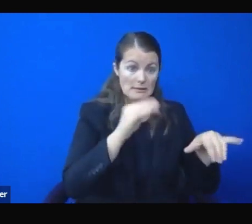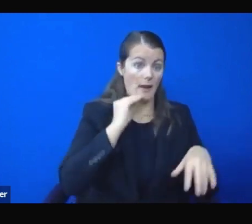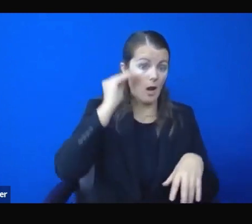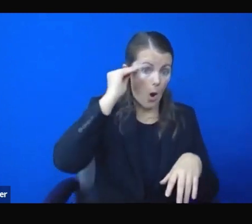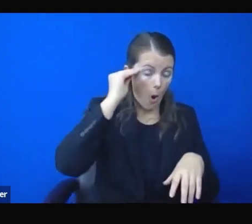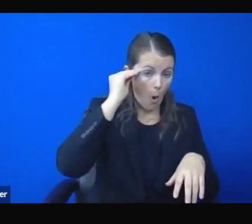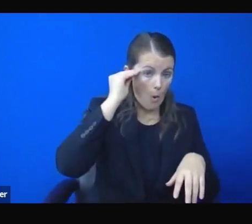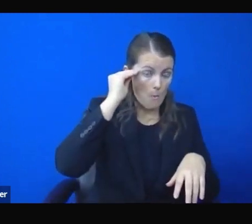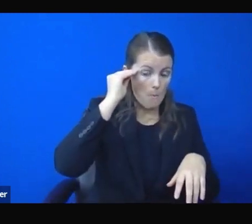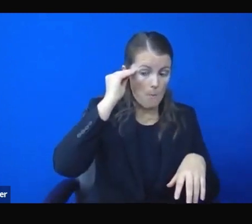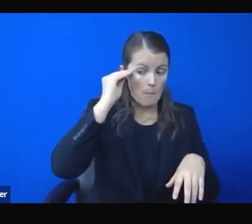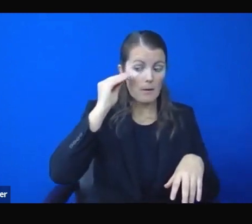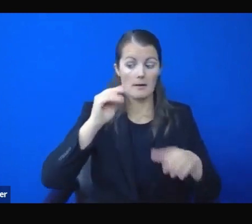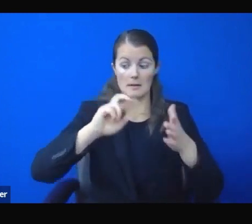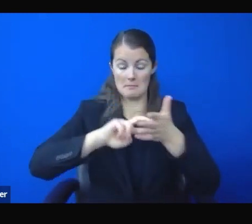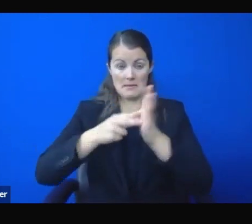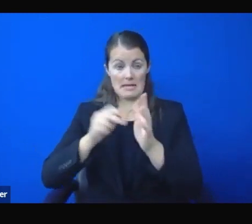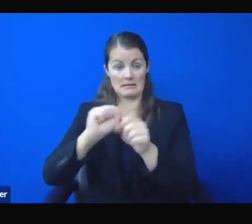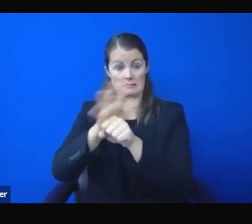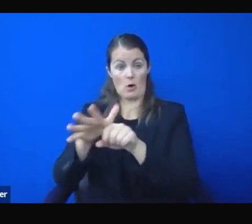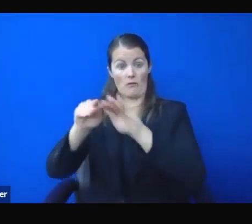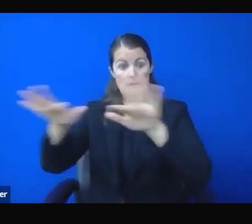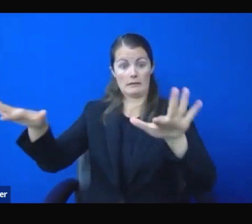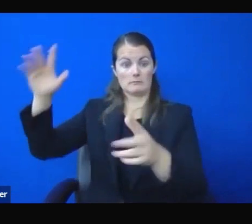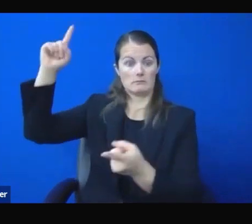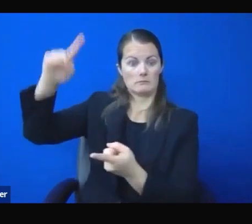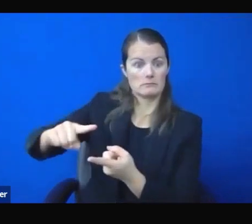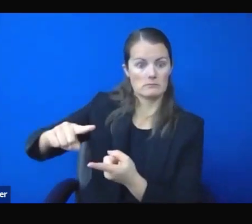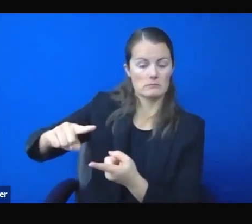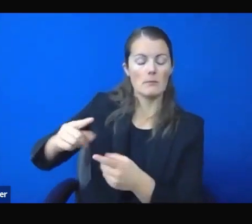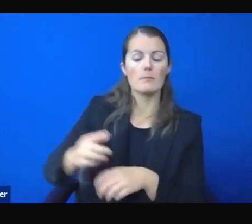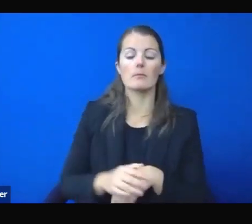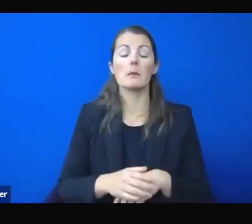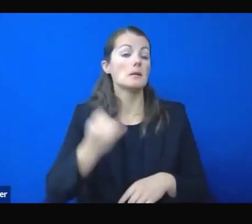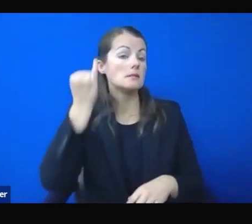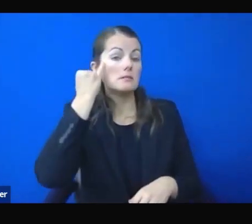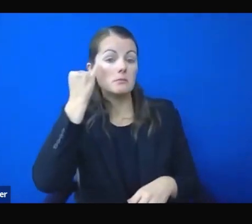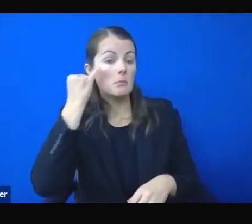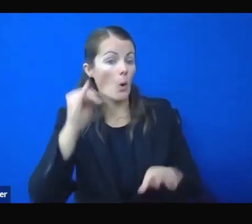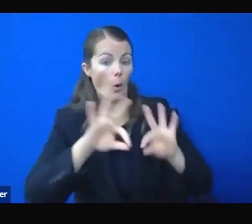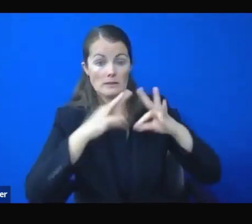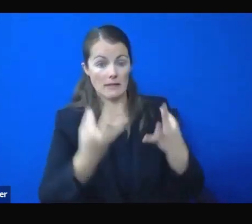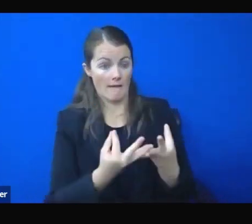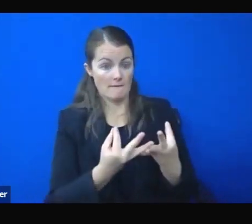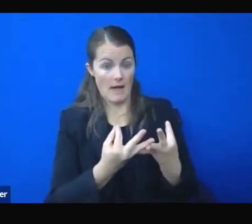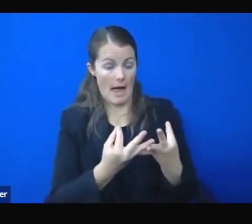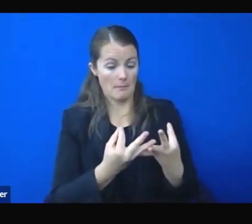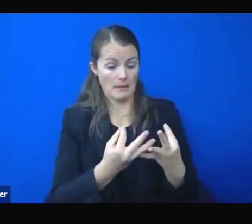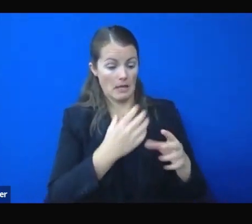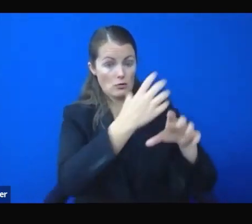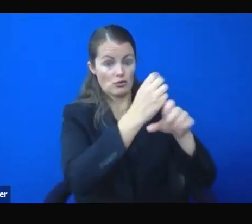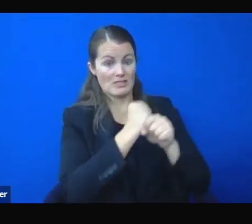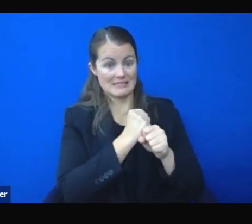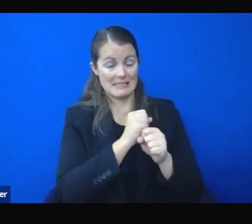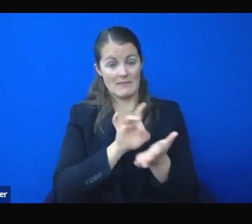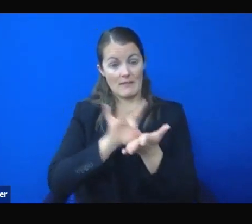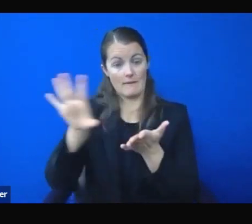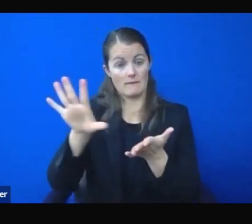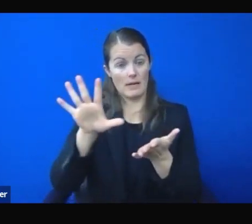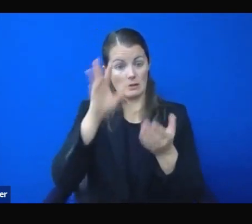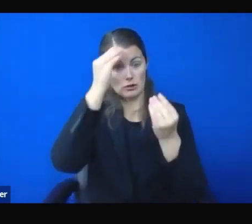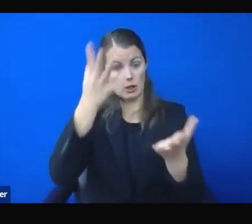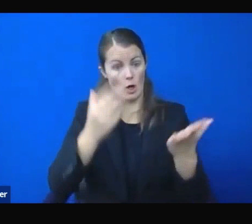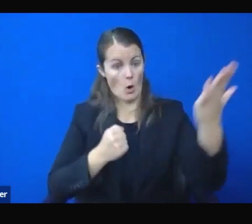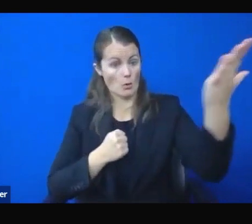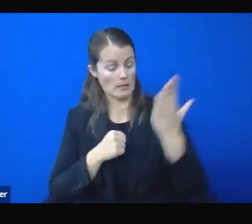families do or who should they talk to or contact in case that they're still faced with an eviction in case even with the